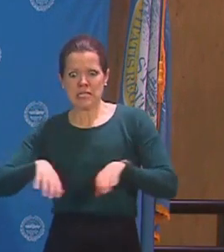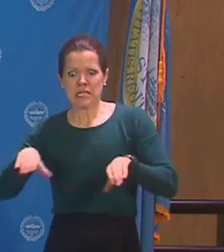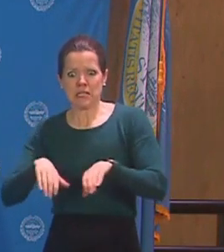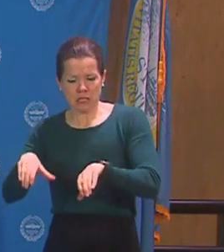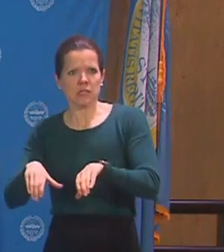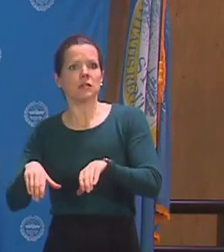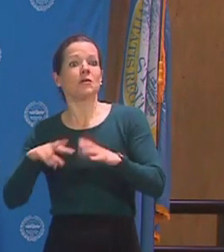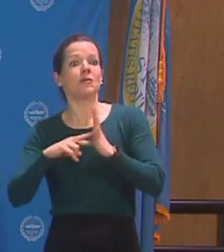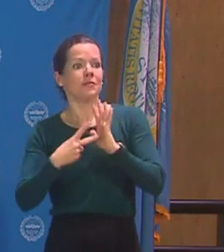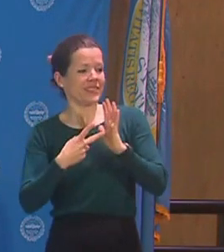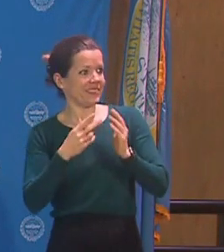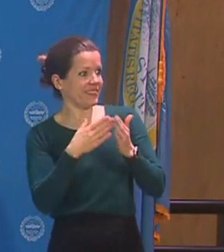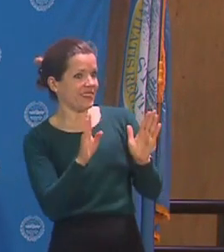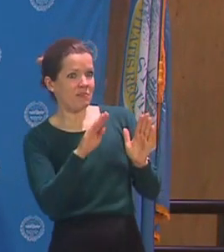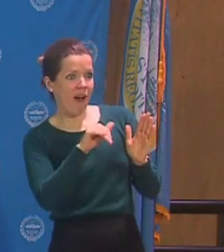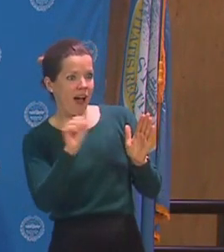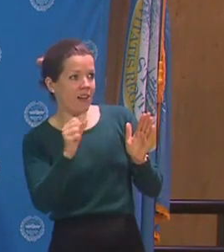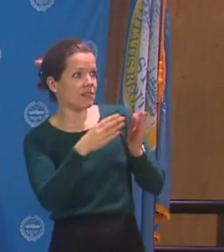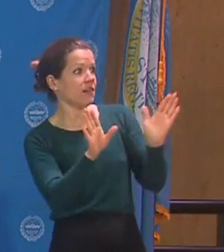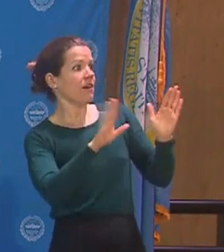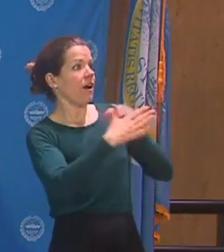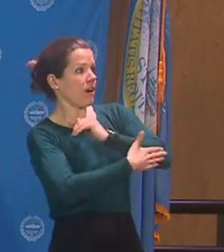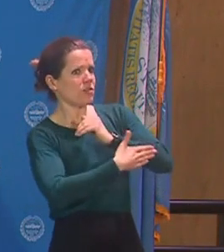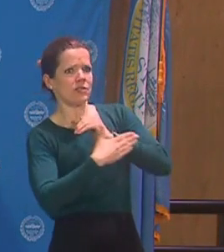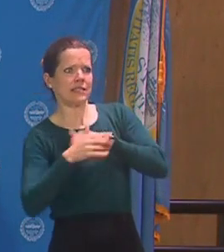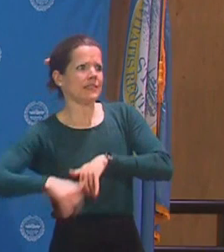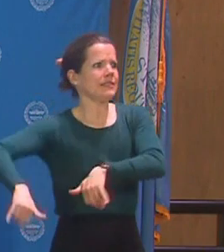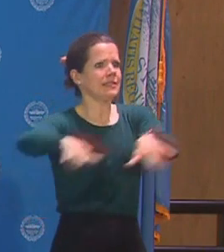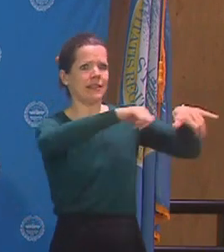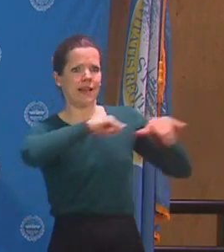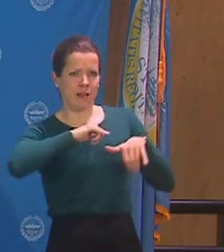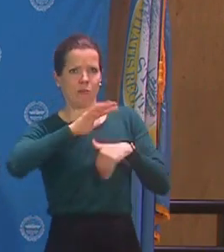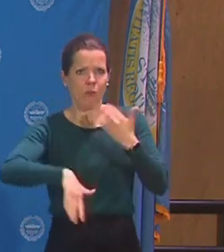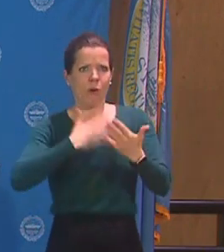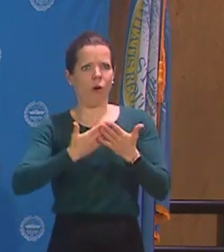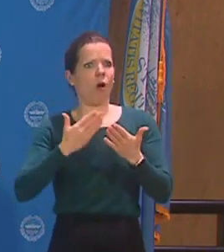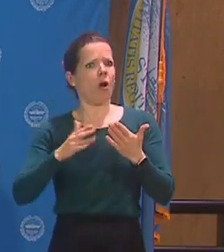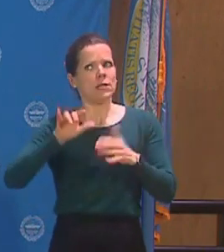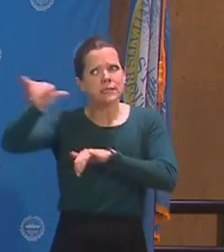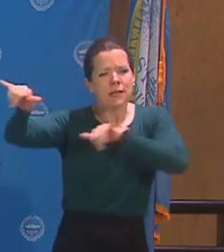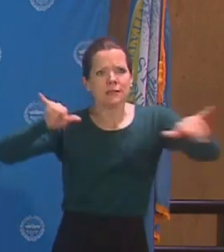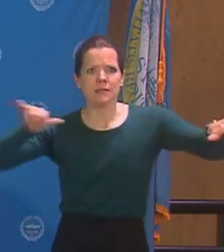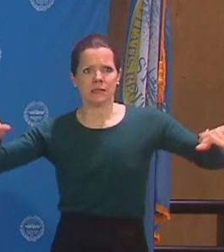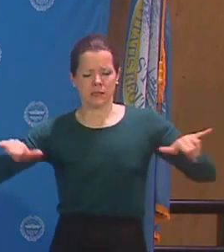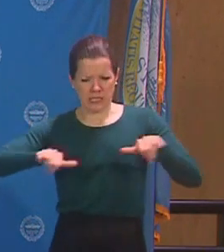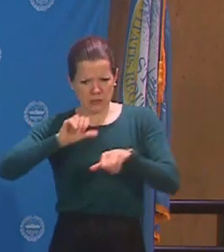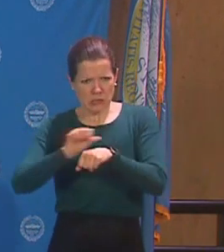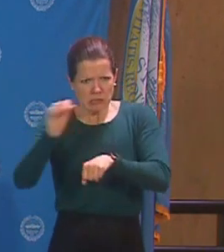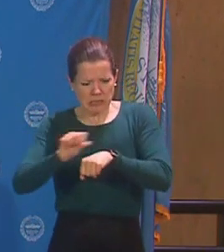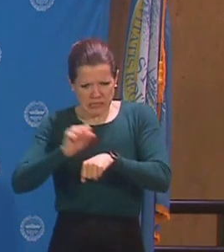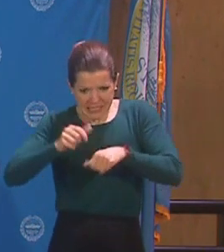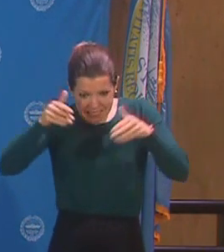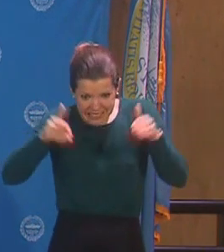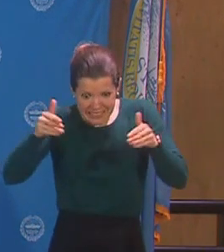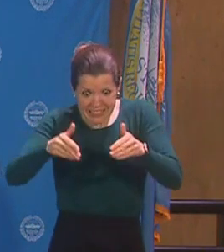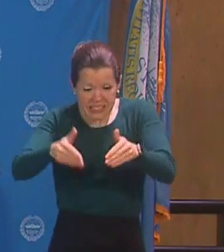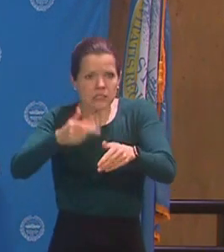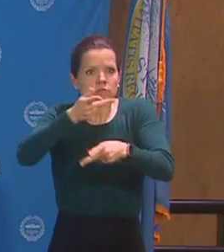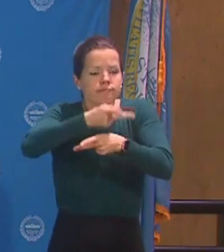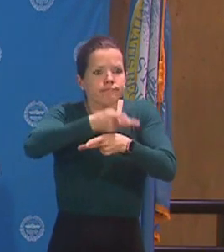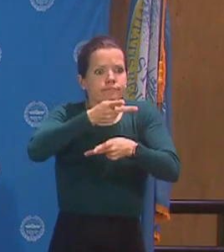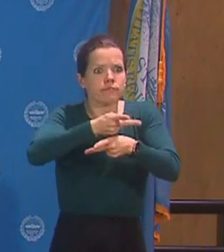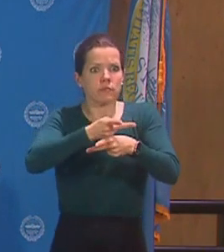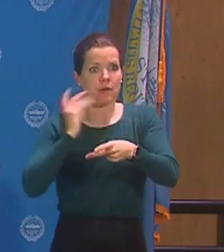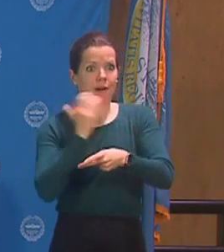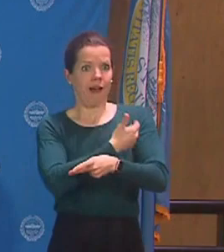businesses when the time comes. But right now is not the right time to have those conversations. Because what's important for us right now is making sure that we have the medical